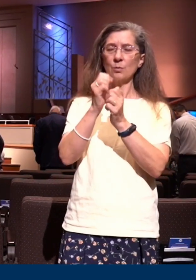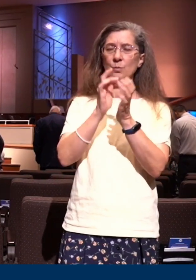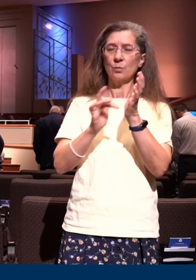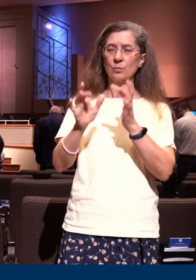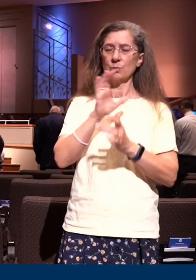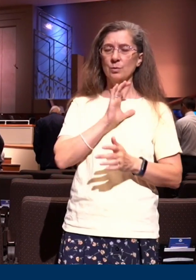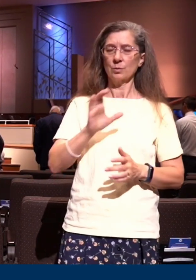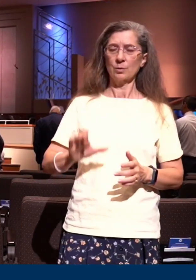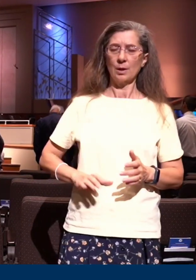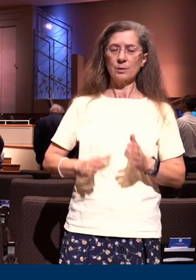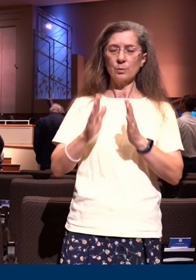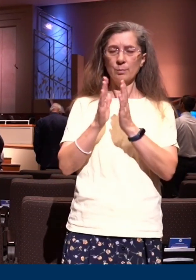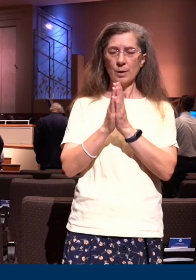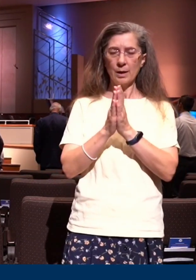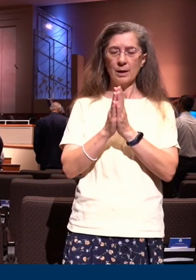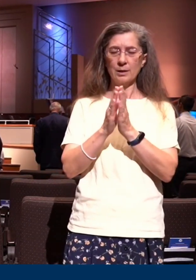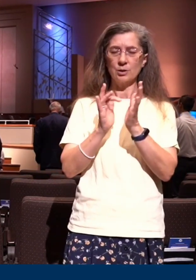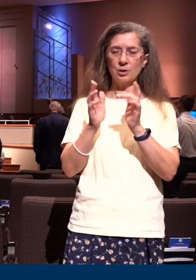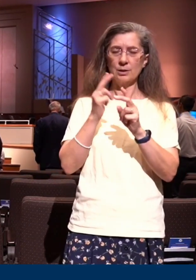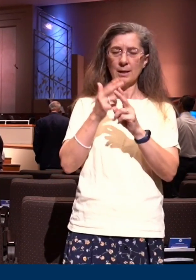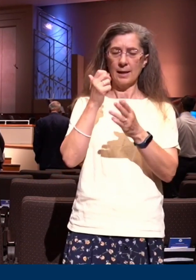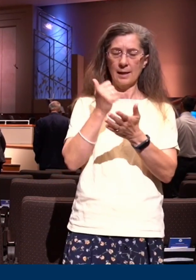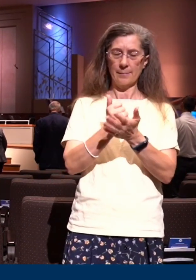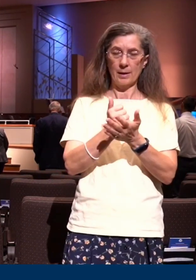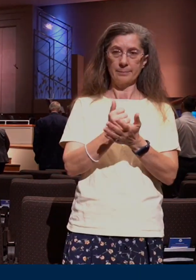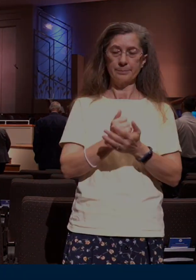in Jesus name Amen here's some wonderful principles